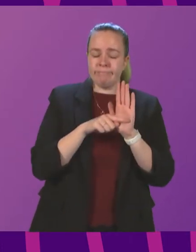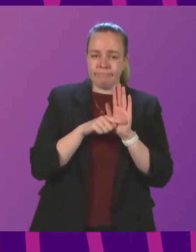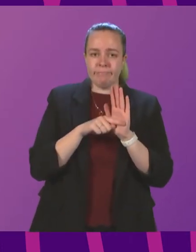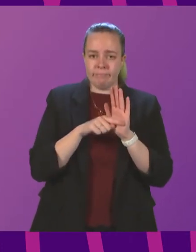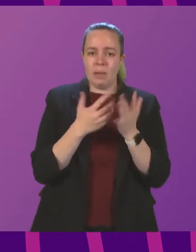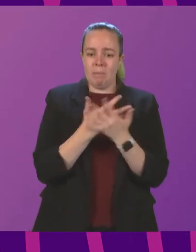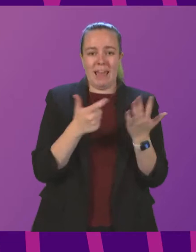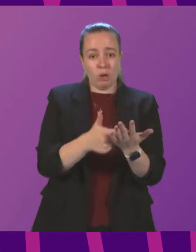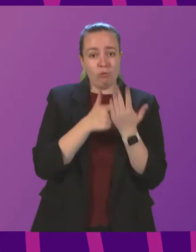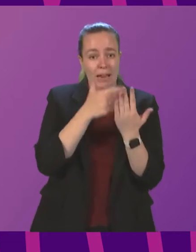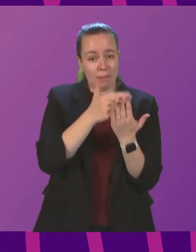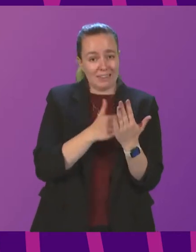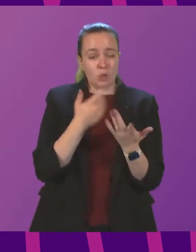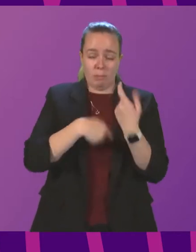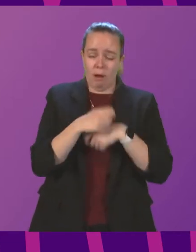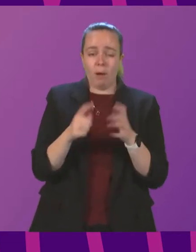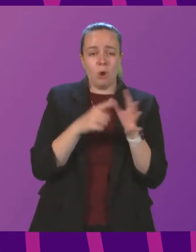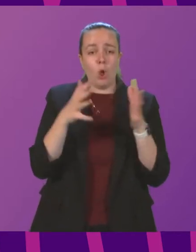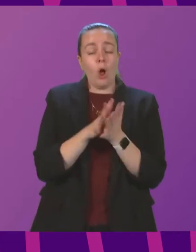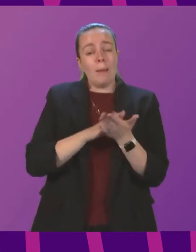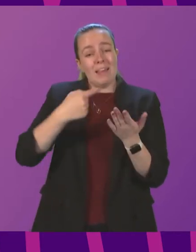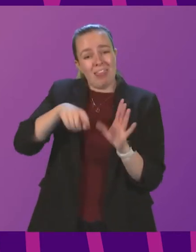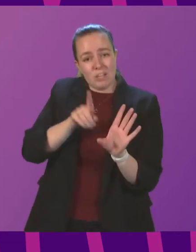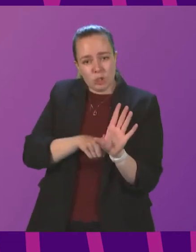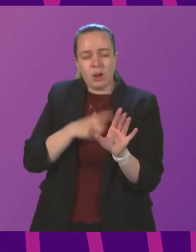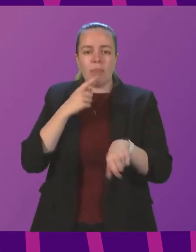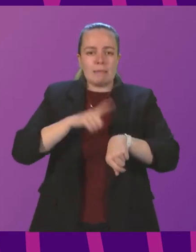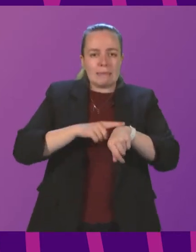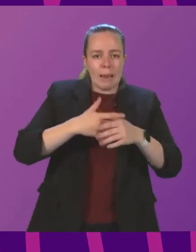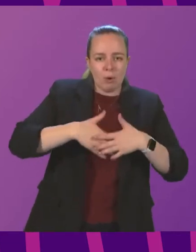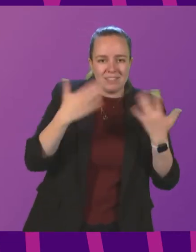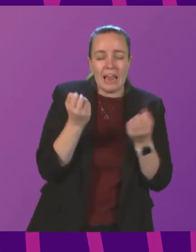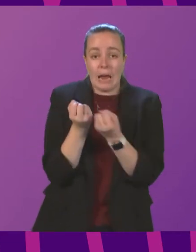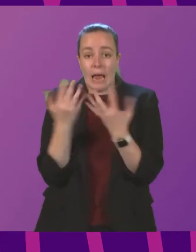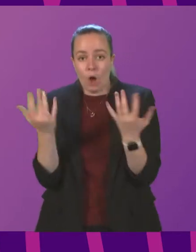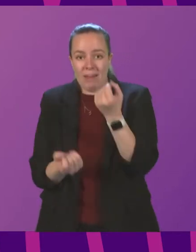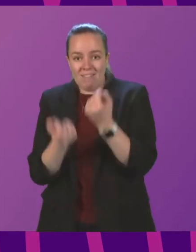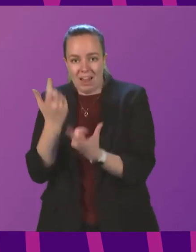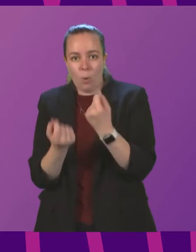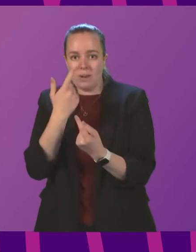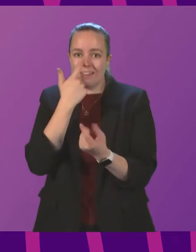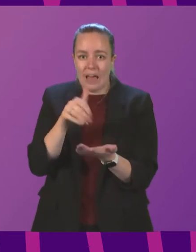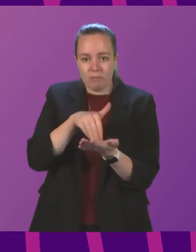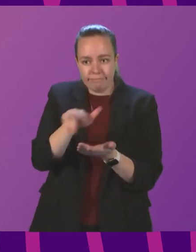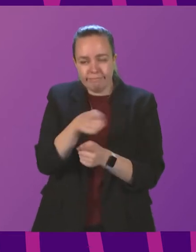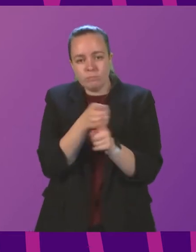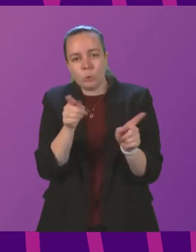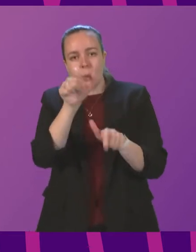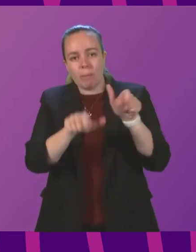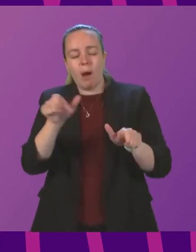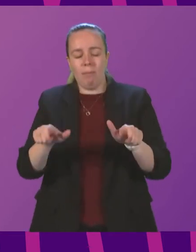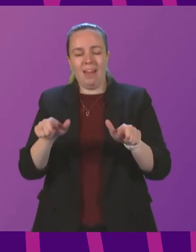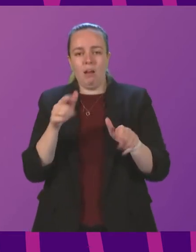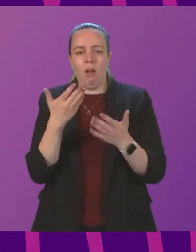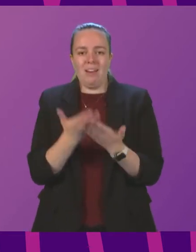recommendations, which means that this year the times of day and the volume of fireworks that can be supplied to the general public are